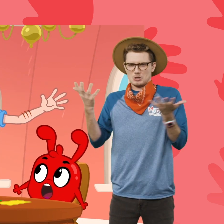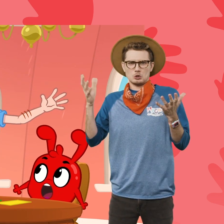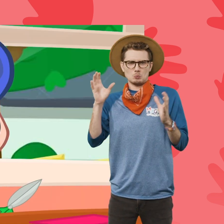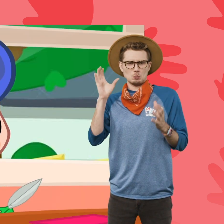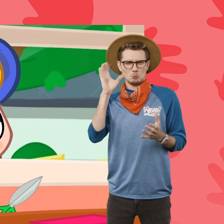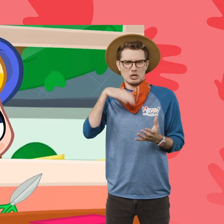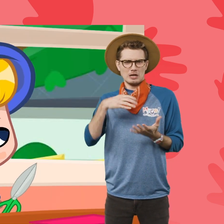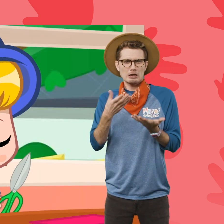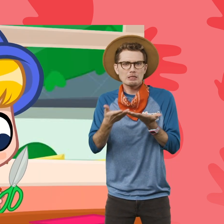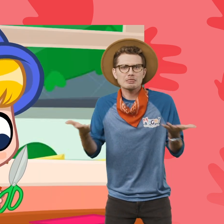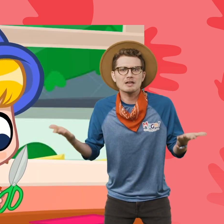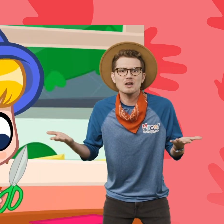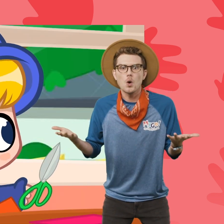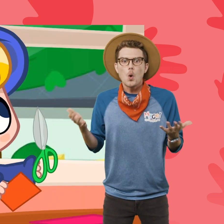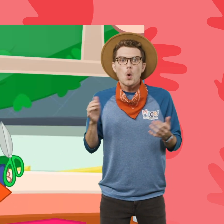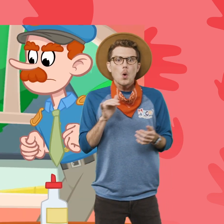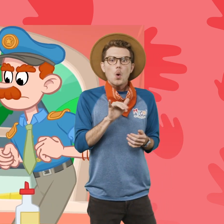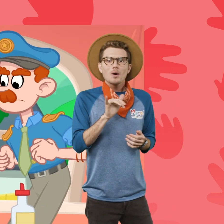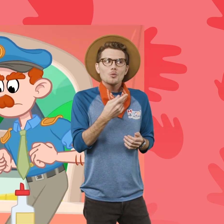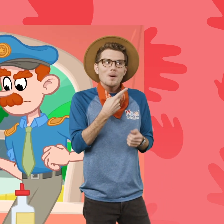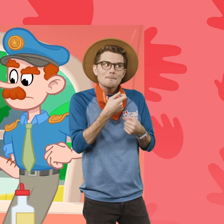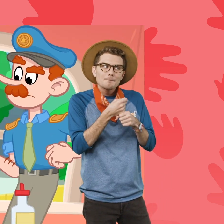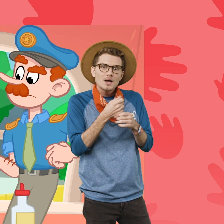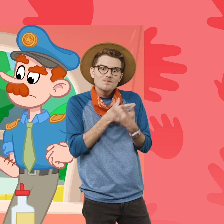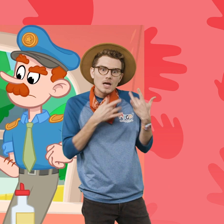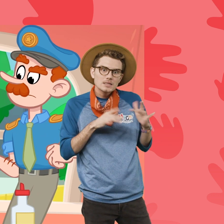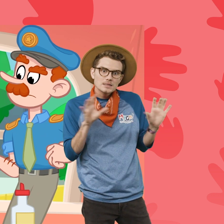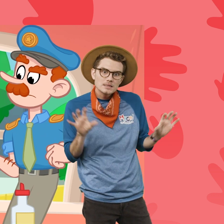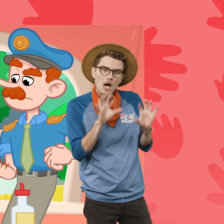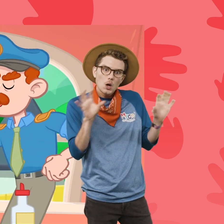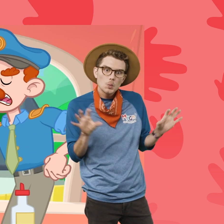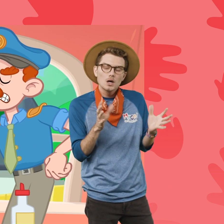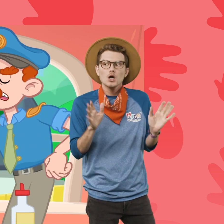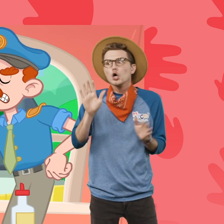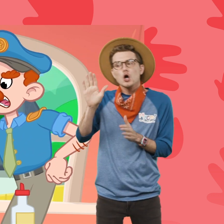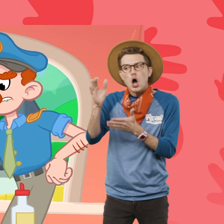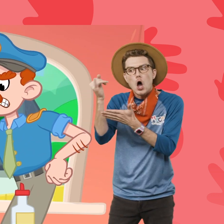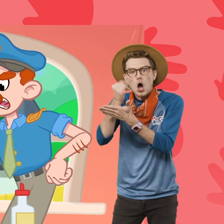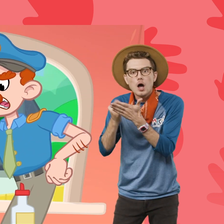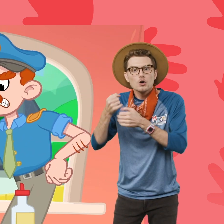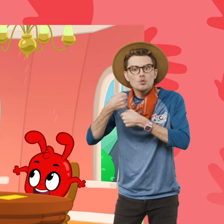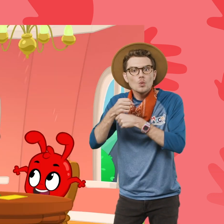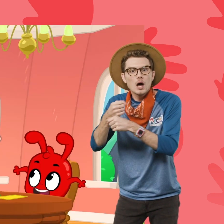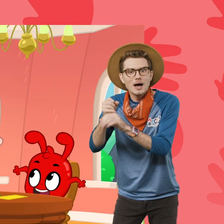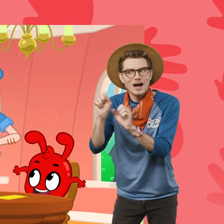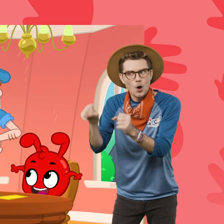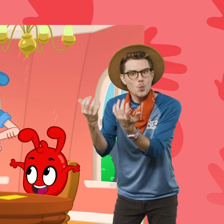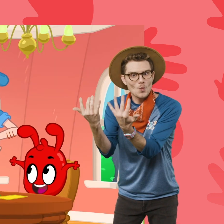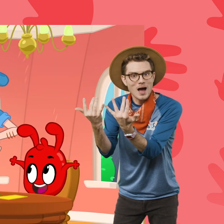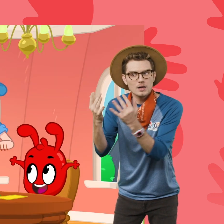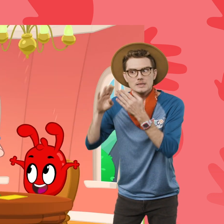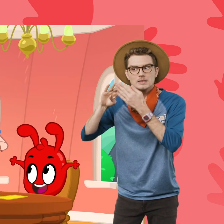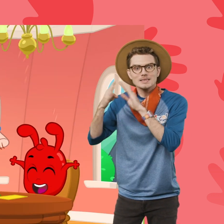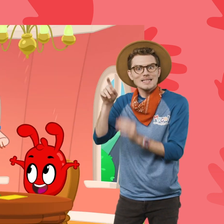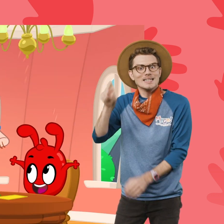But we're making Valentine's decorations. Your arts and crafts can wait. The city needs us.